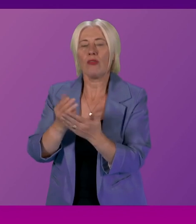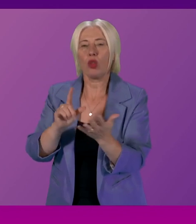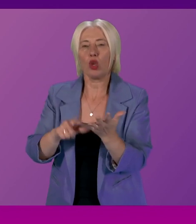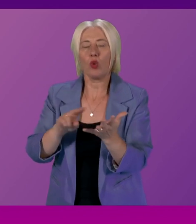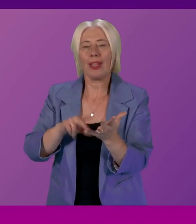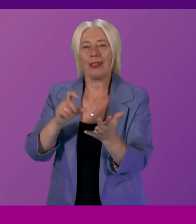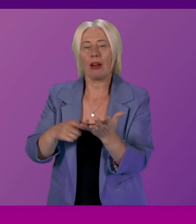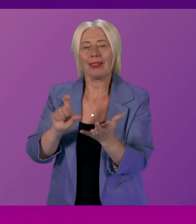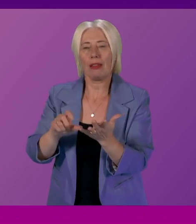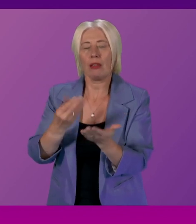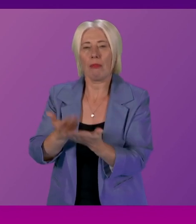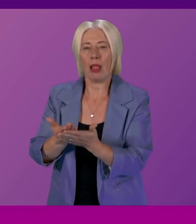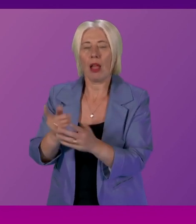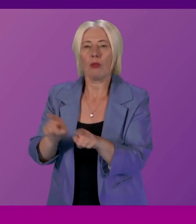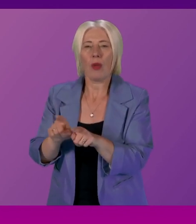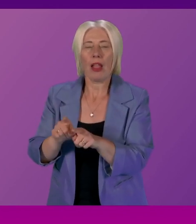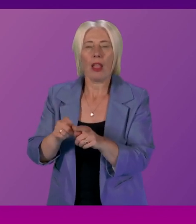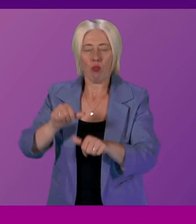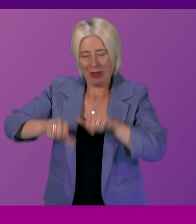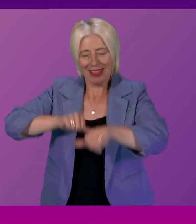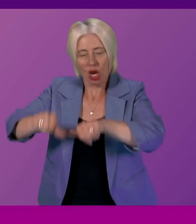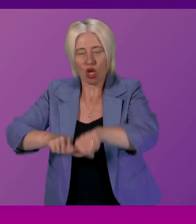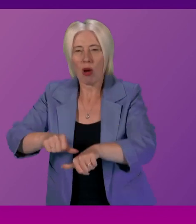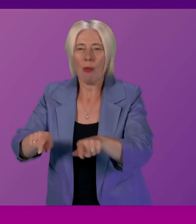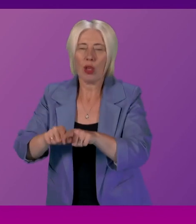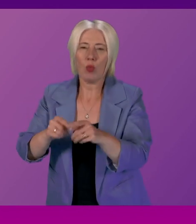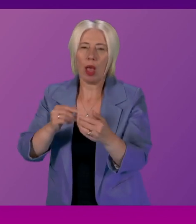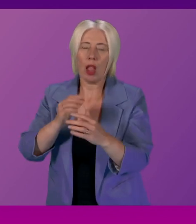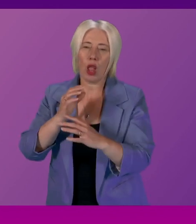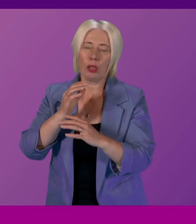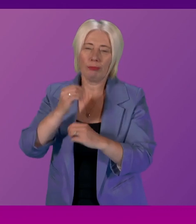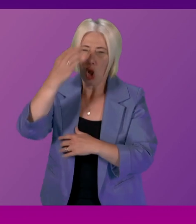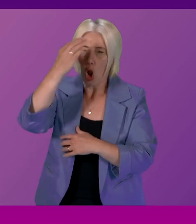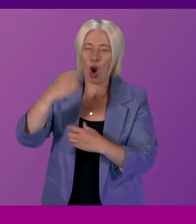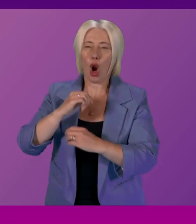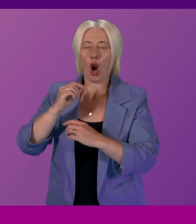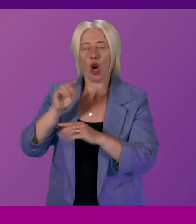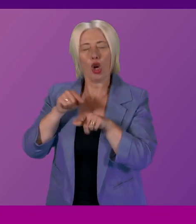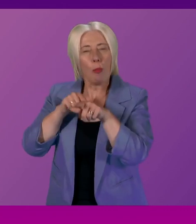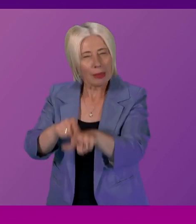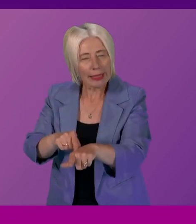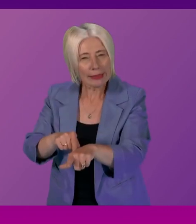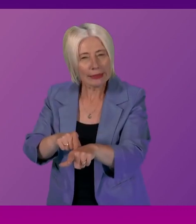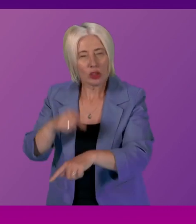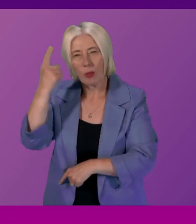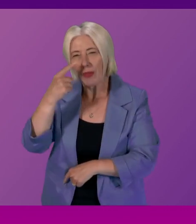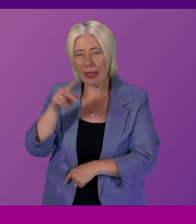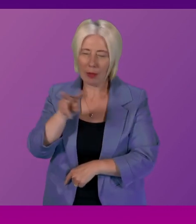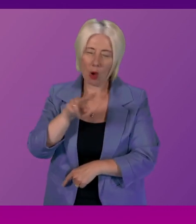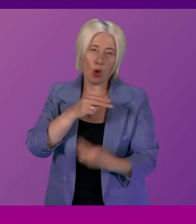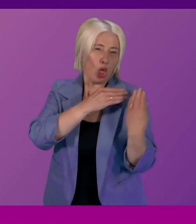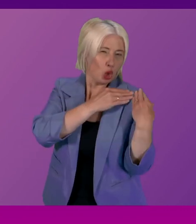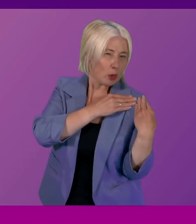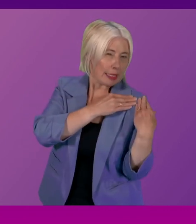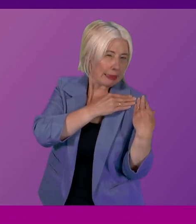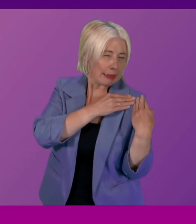involve both procedural duties but also compliance duties so we will have to think carefully about the implications bearing in mind the nature of those duties and the